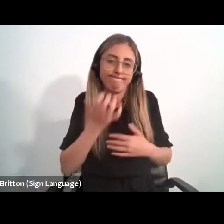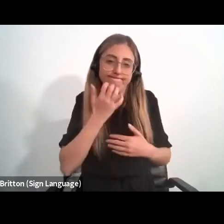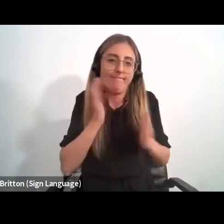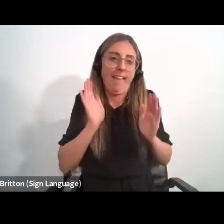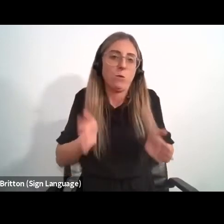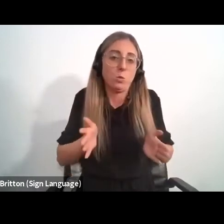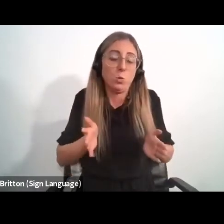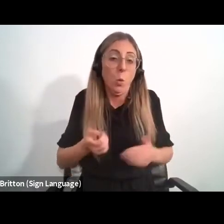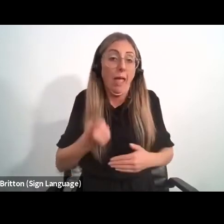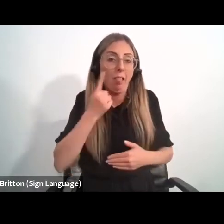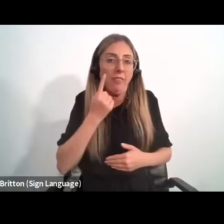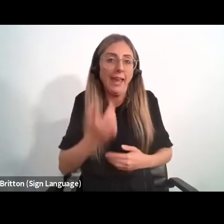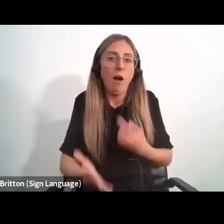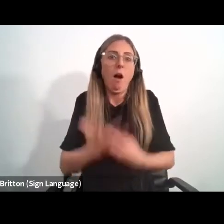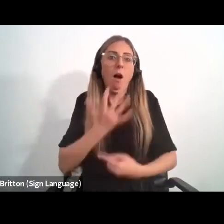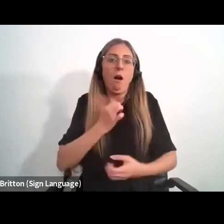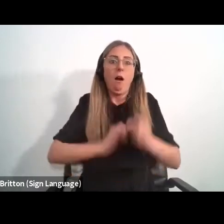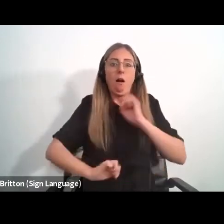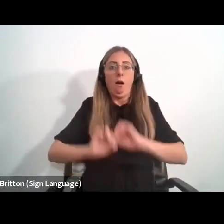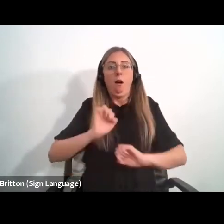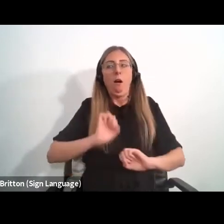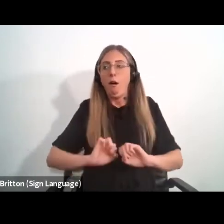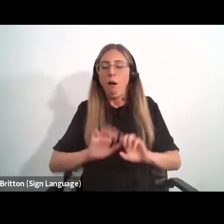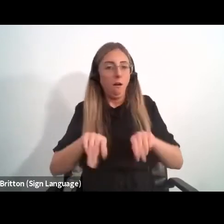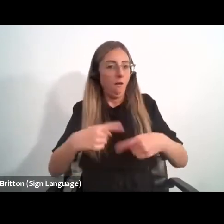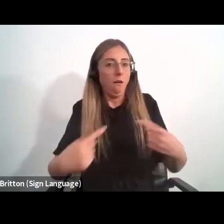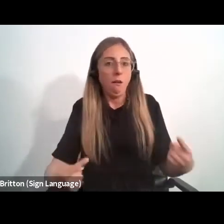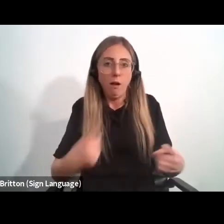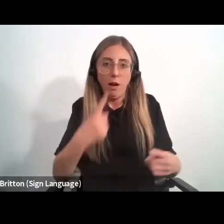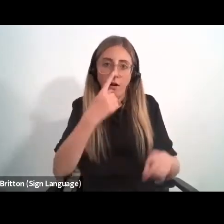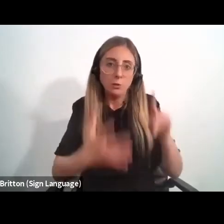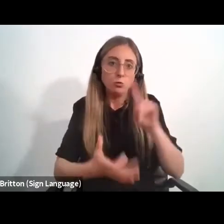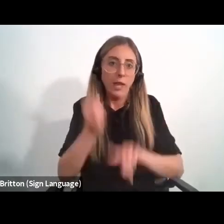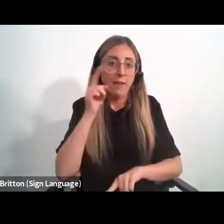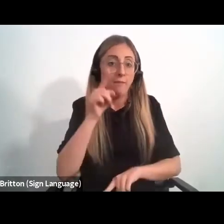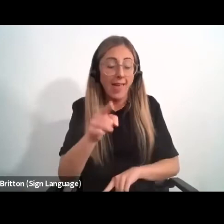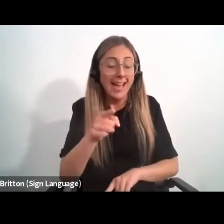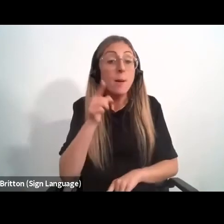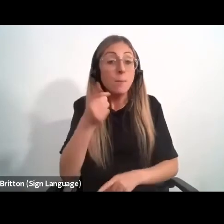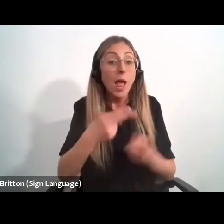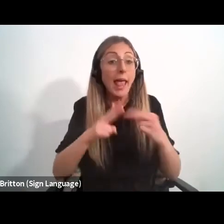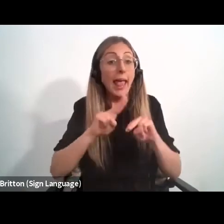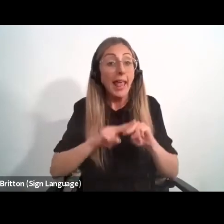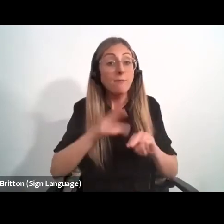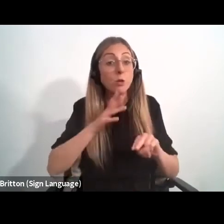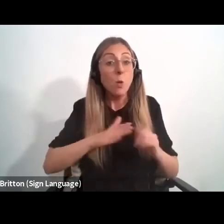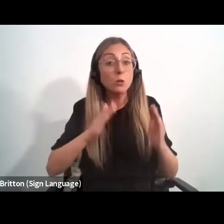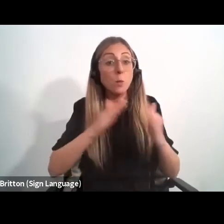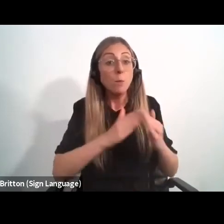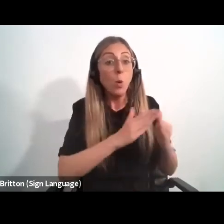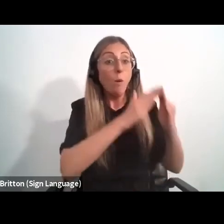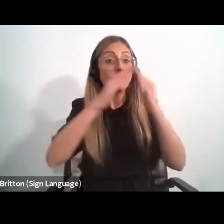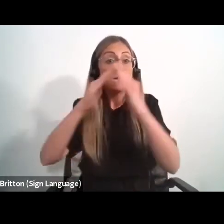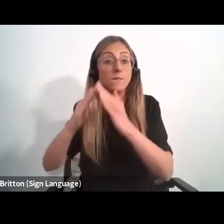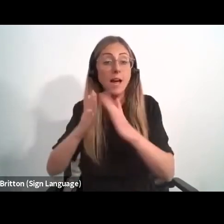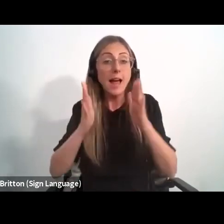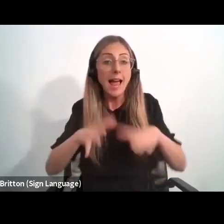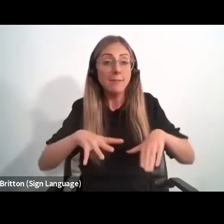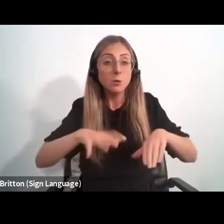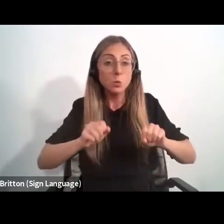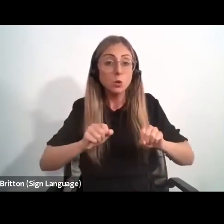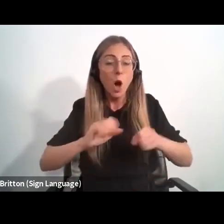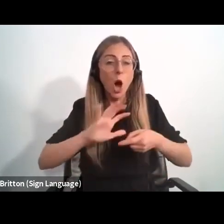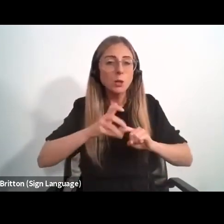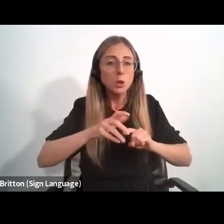It may seem overwhelming, but there's an African proverb that says, if you wish to move mountains tomorrow, you must start by lifting